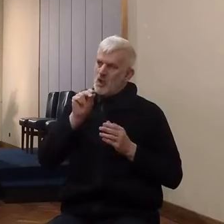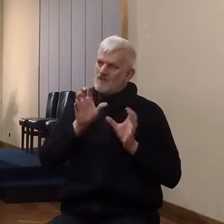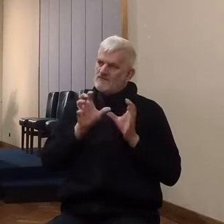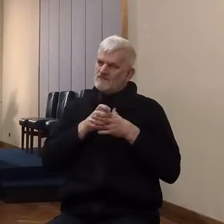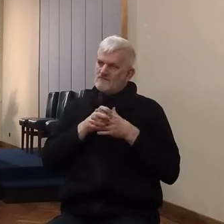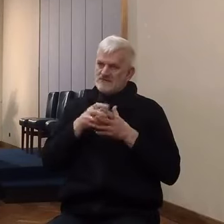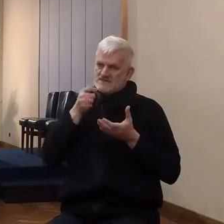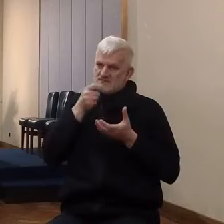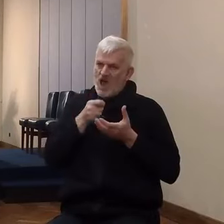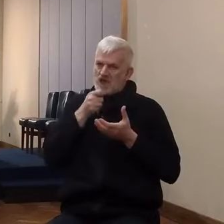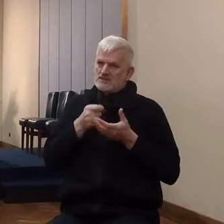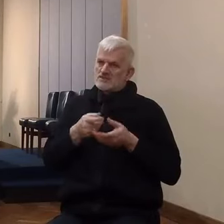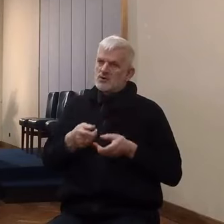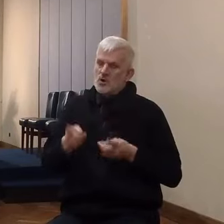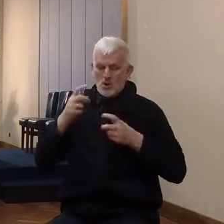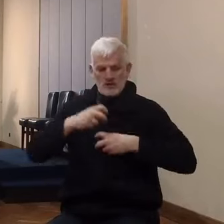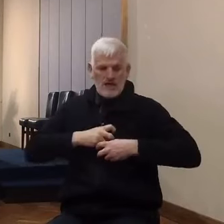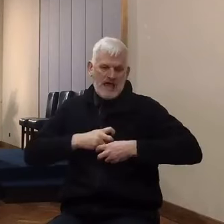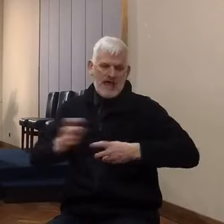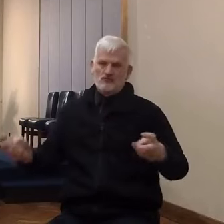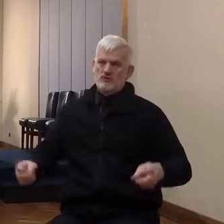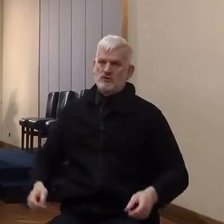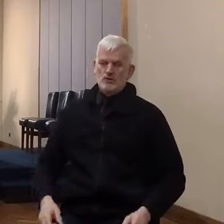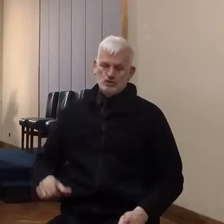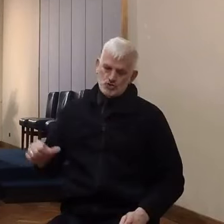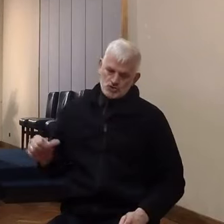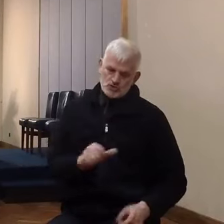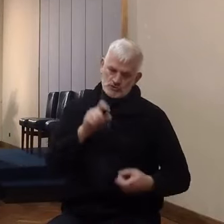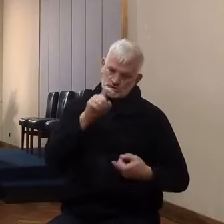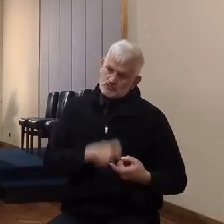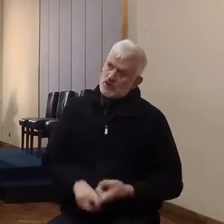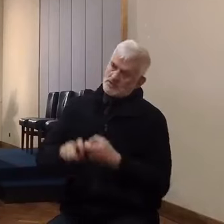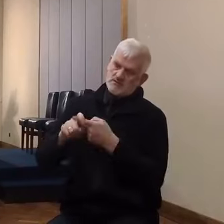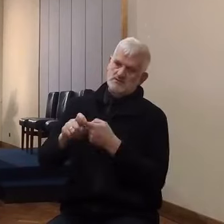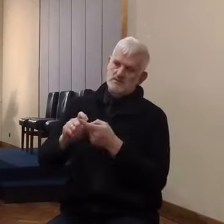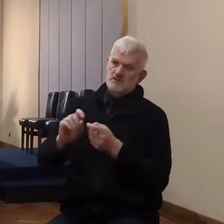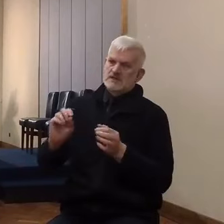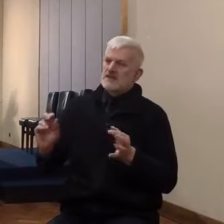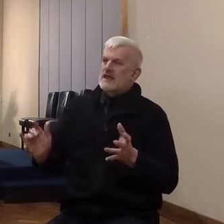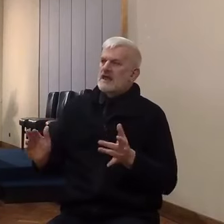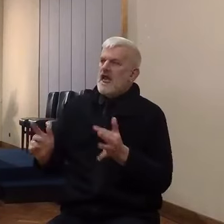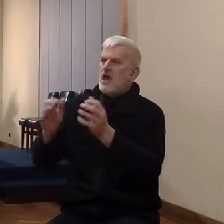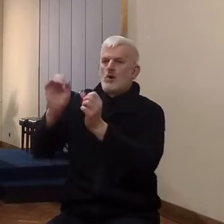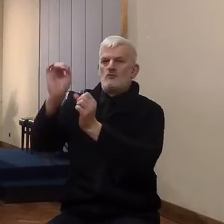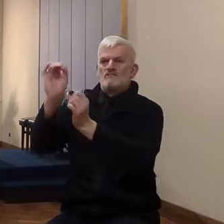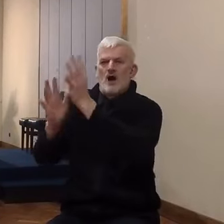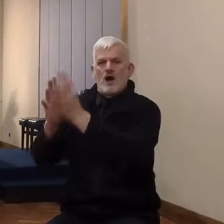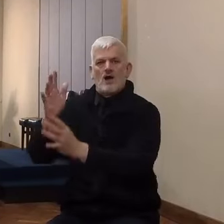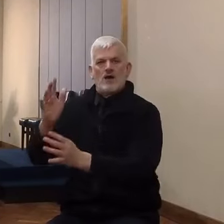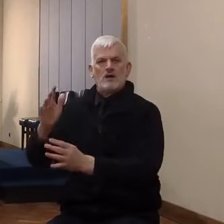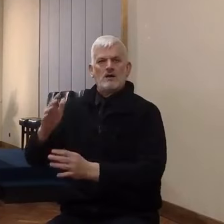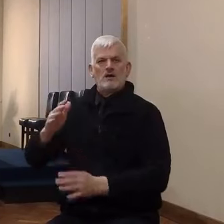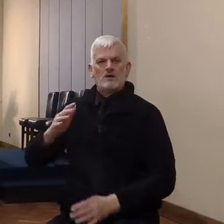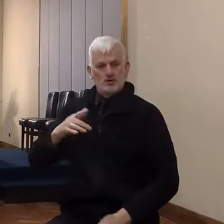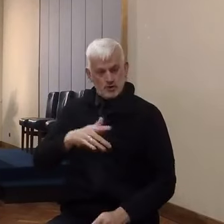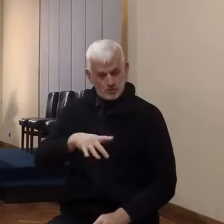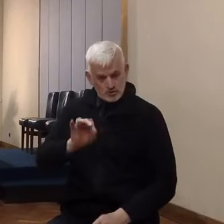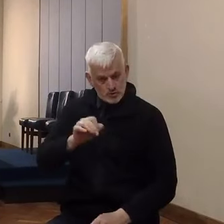the fact that they didn't trust the cloudy, fiery pillar, and they wanted to choose their own route,